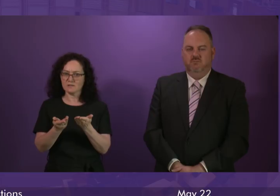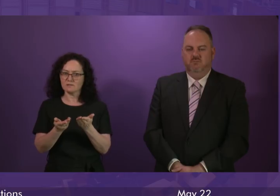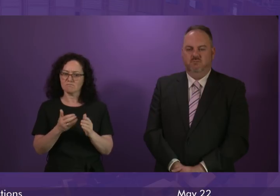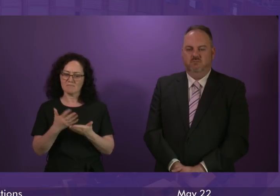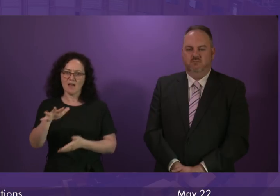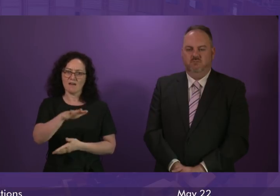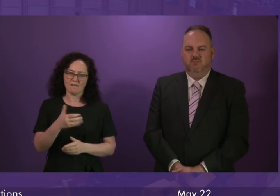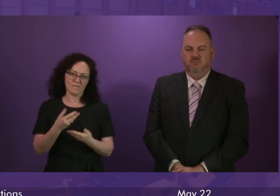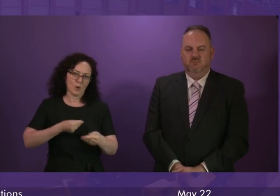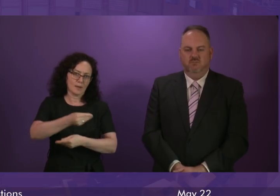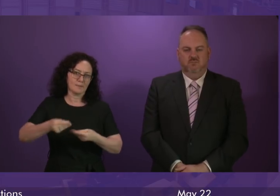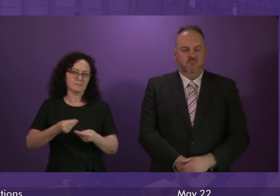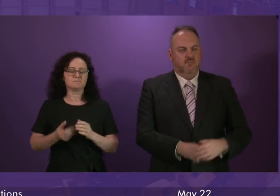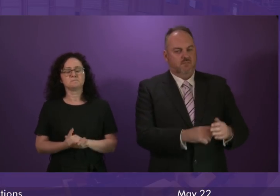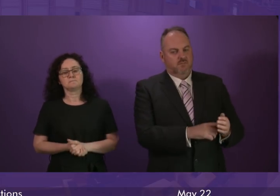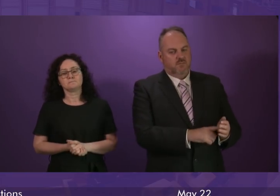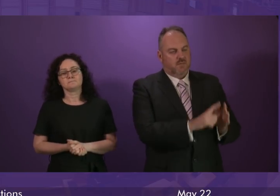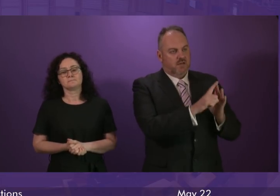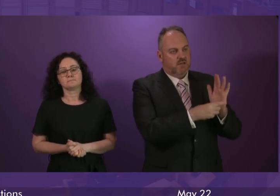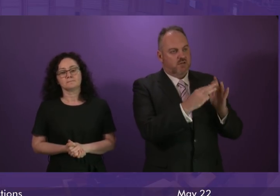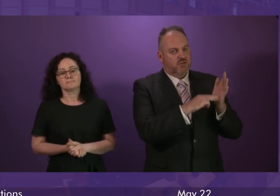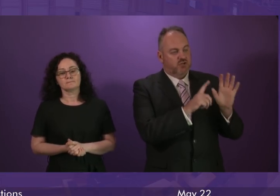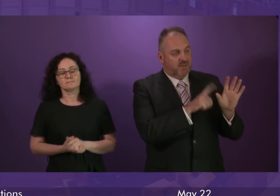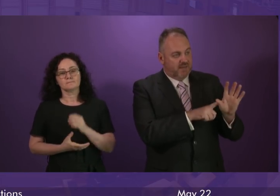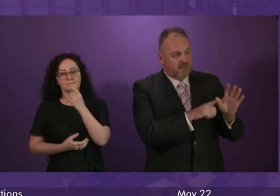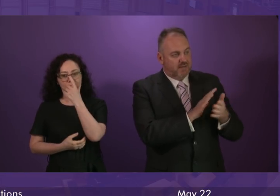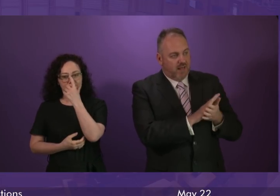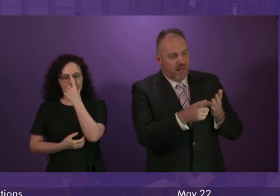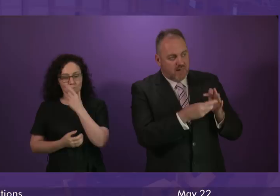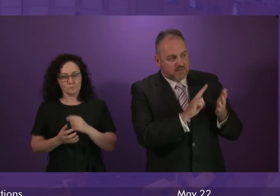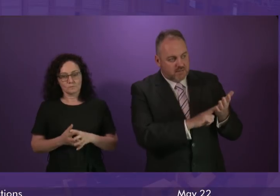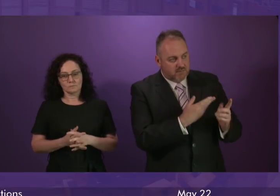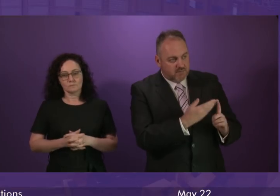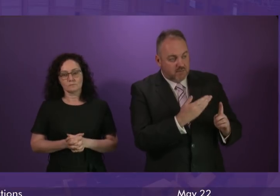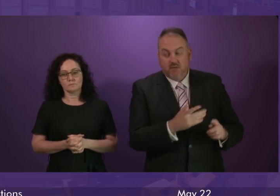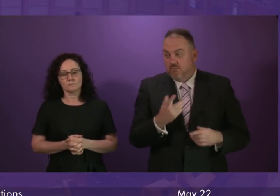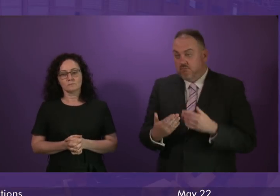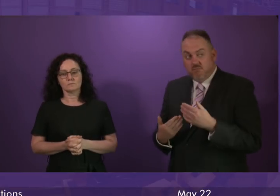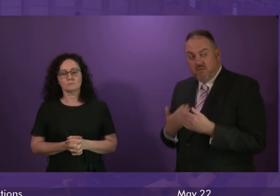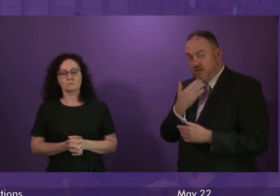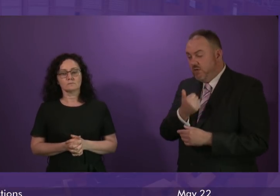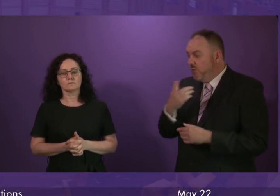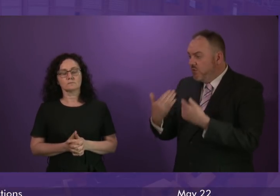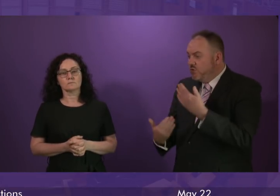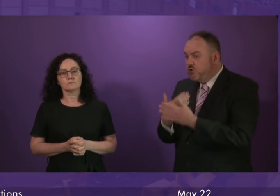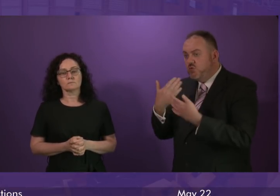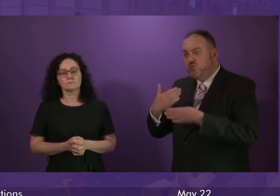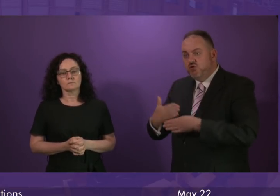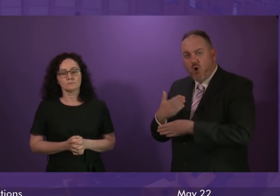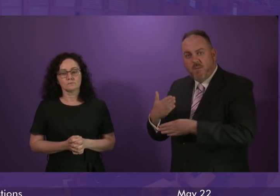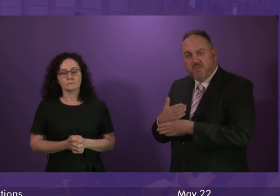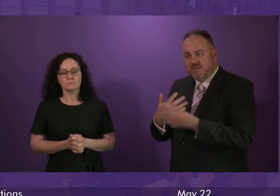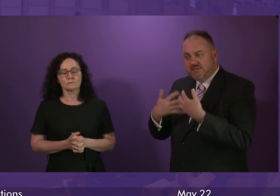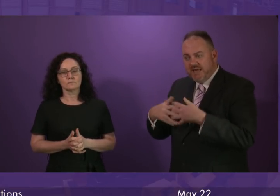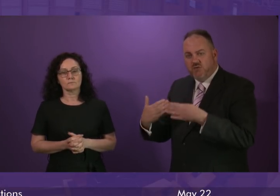to Scotland. Jamie Halker-Johnson. Thank you. The announcement of potential new tech jobs is obviously welcome. And it's incredibly important that there is a